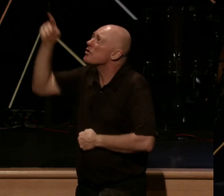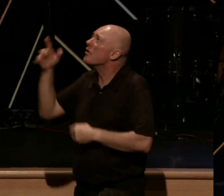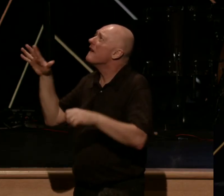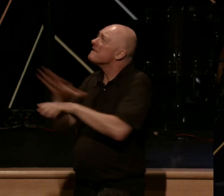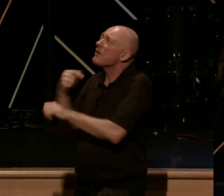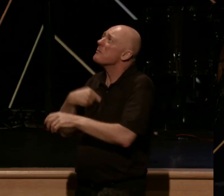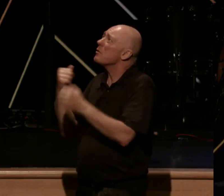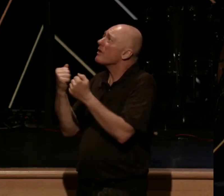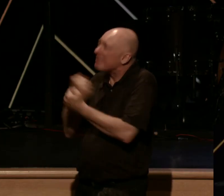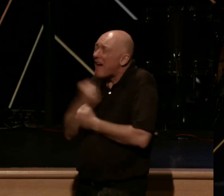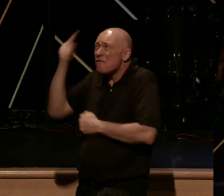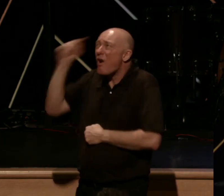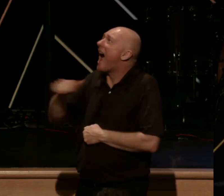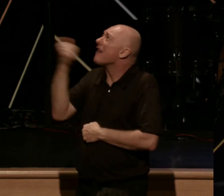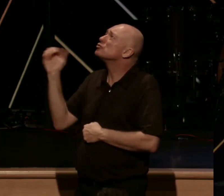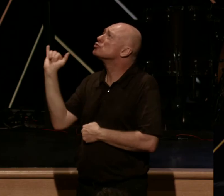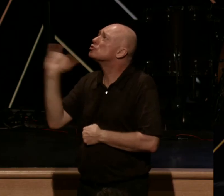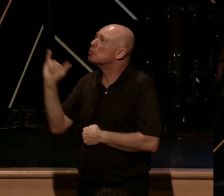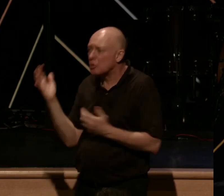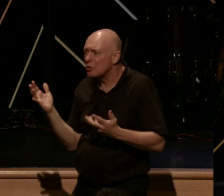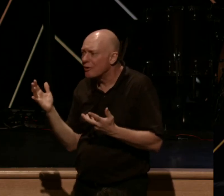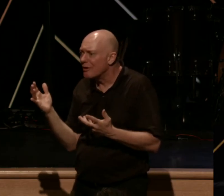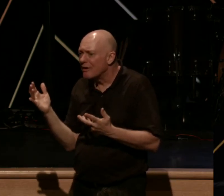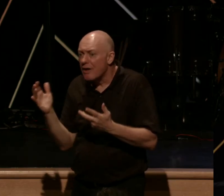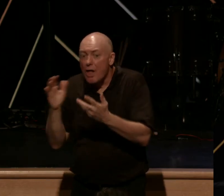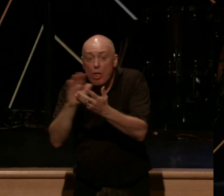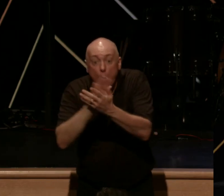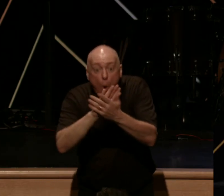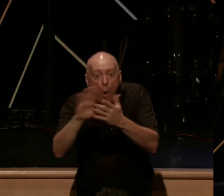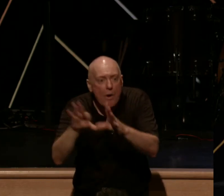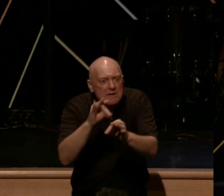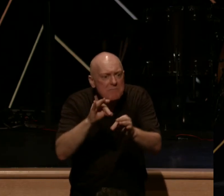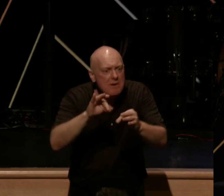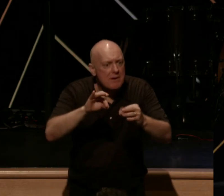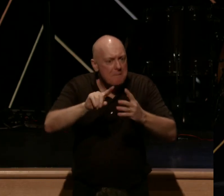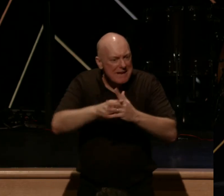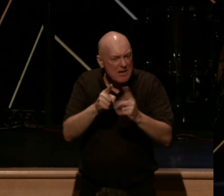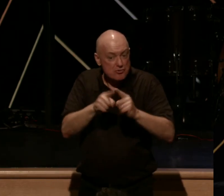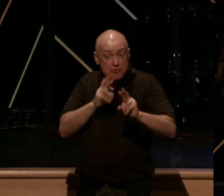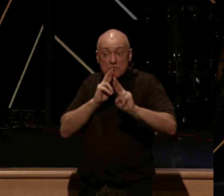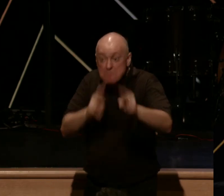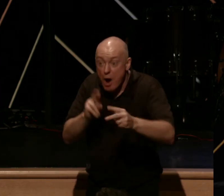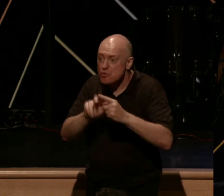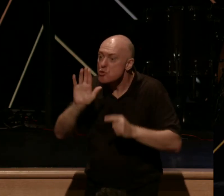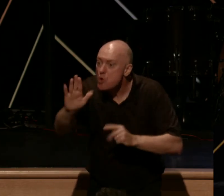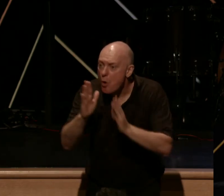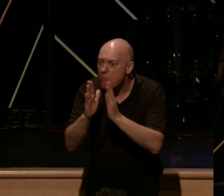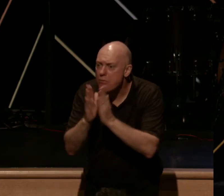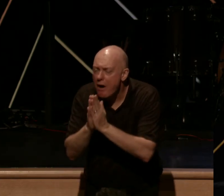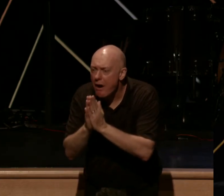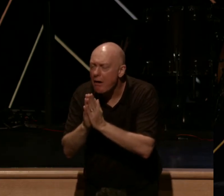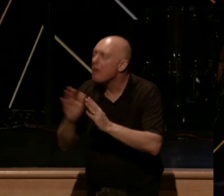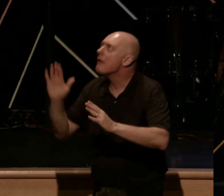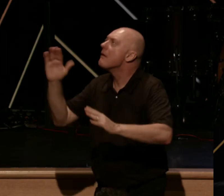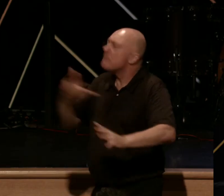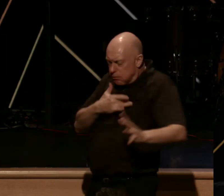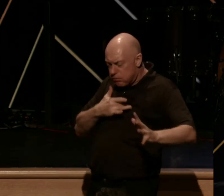with love for others? And as the Holy Spirit begins to respond to those prayers, that's when we begin to